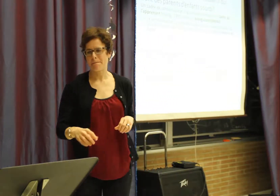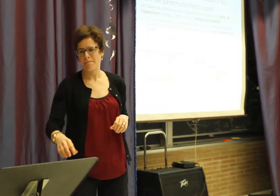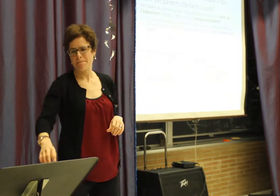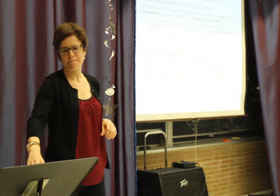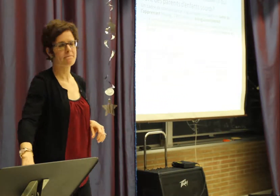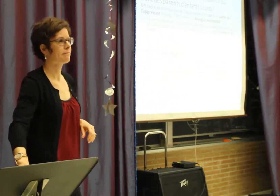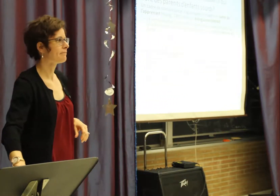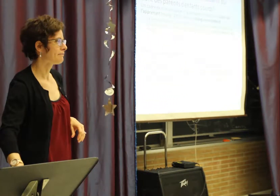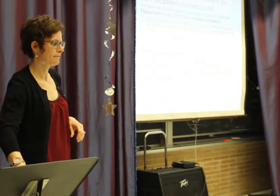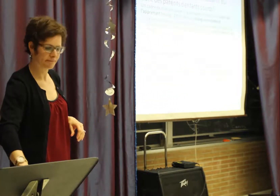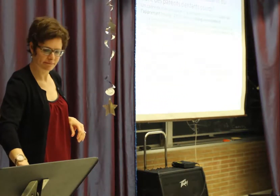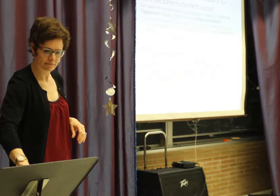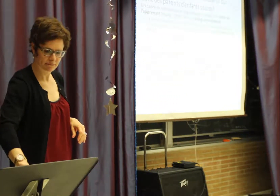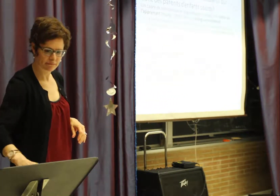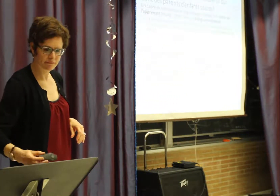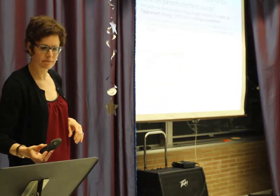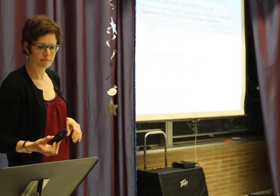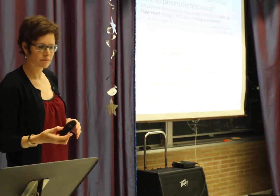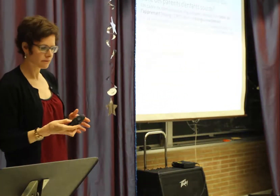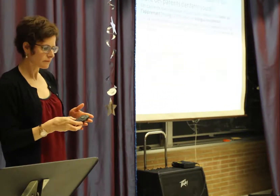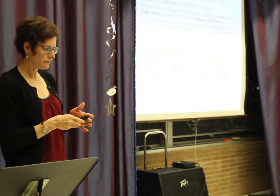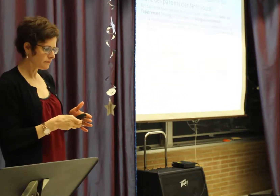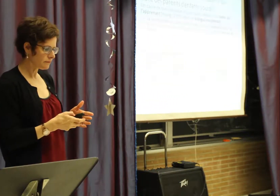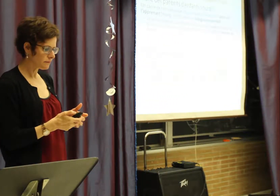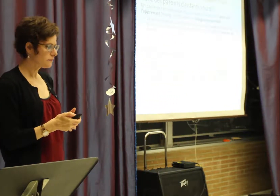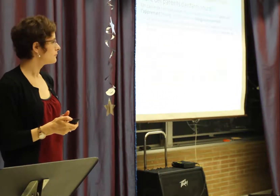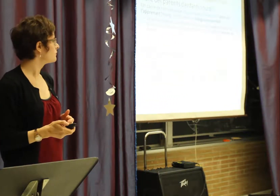So, plurilingualism looks at continued learning over one's life.